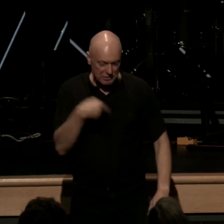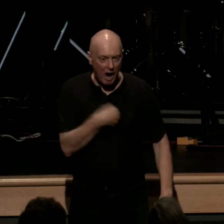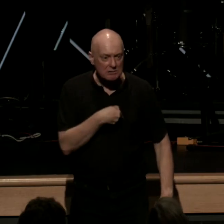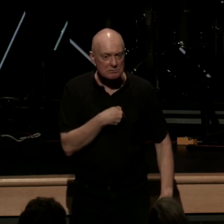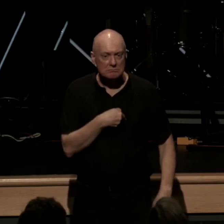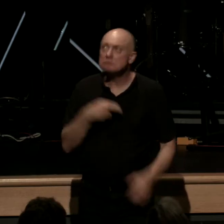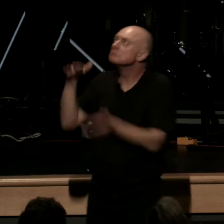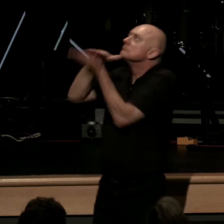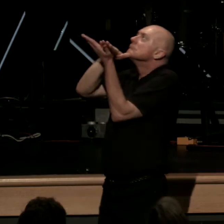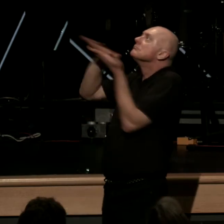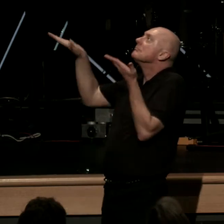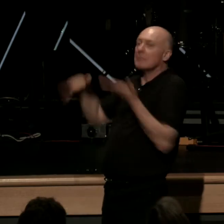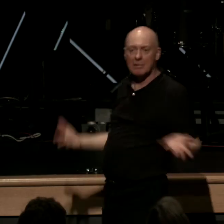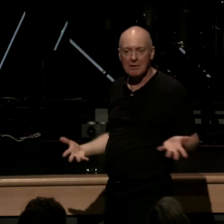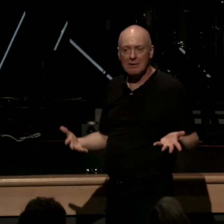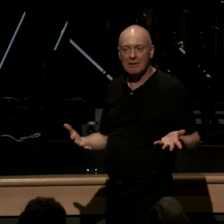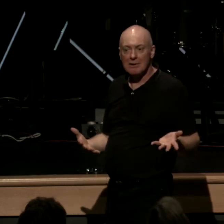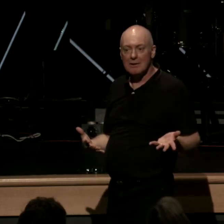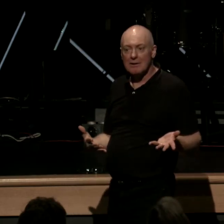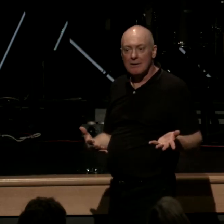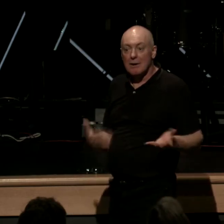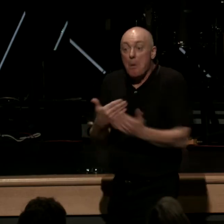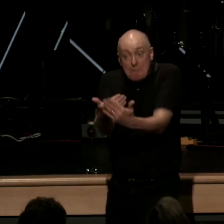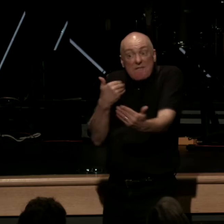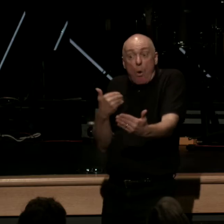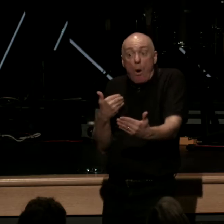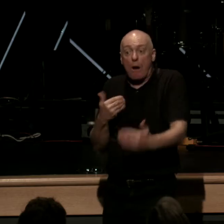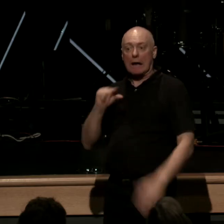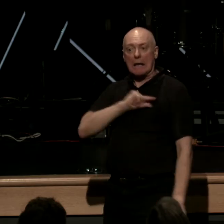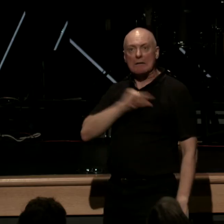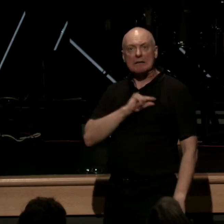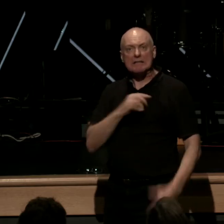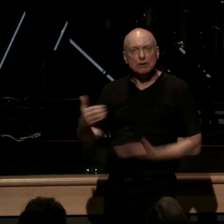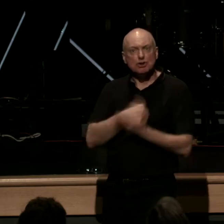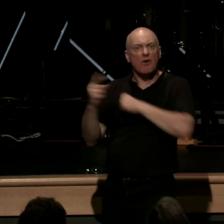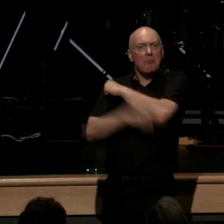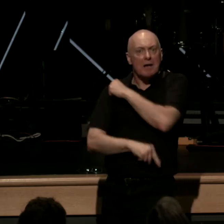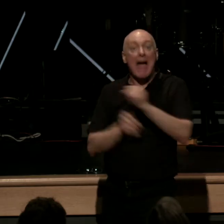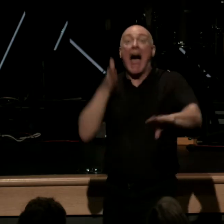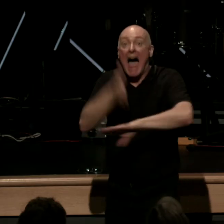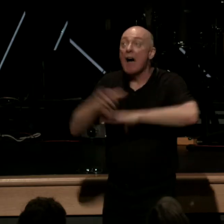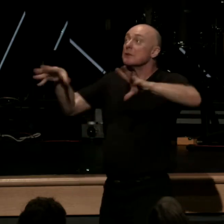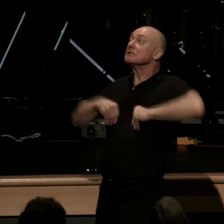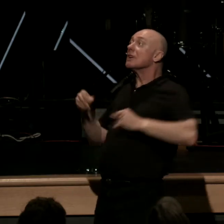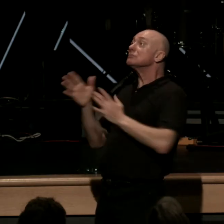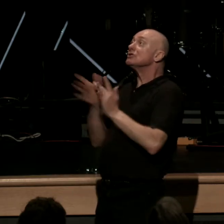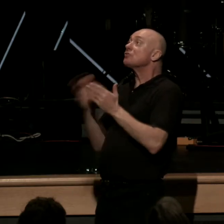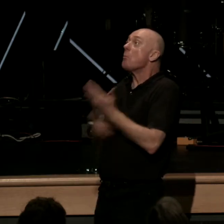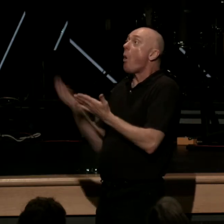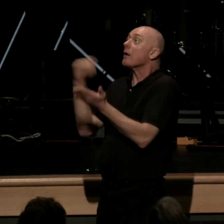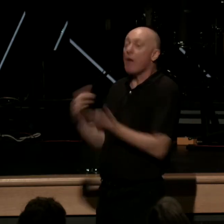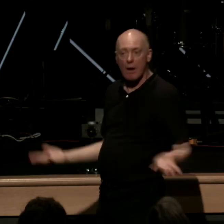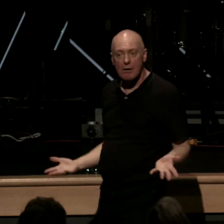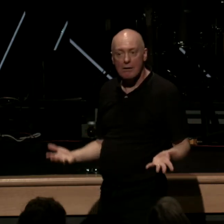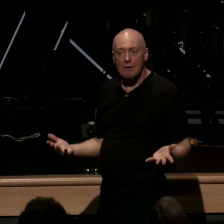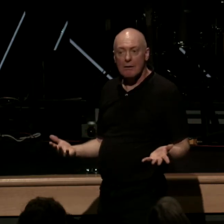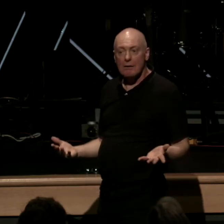before Christ guilty deserving of death and punishment after Christ born again converted justified